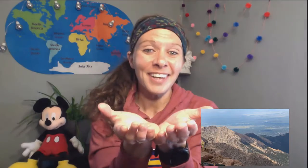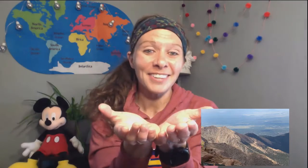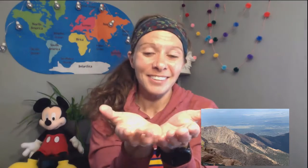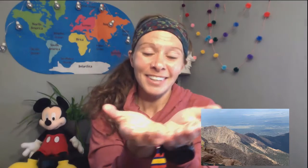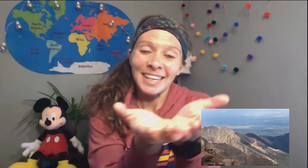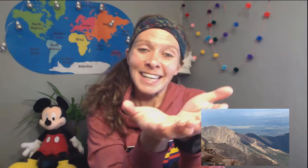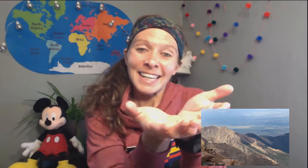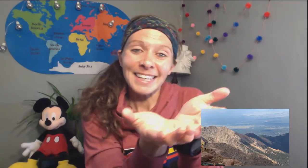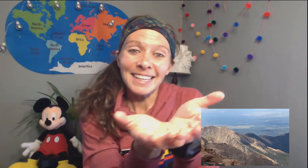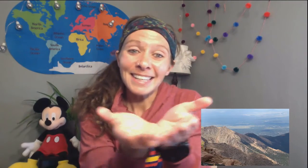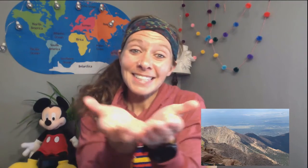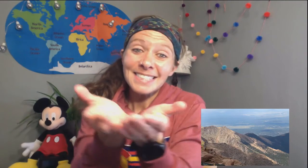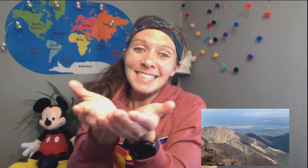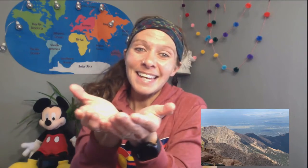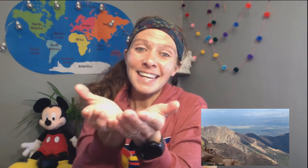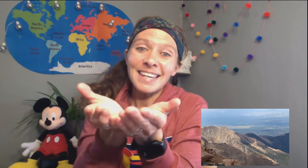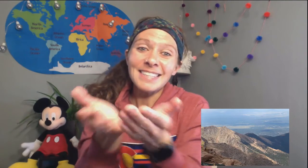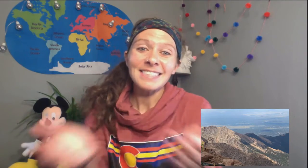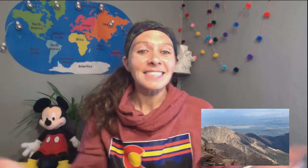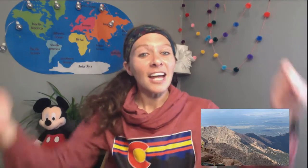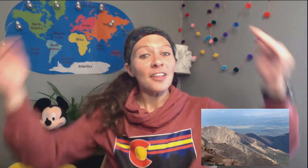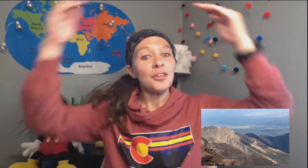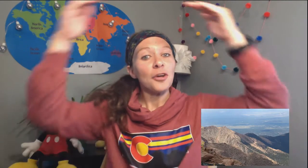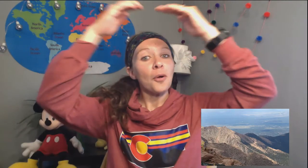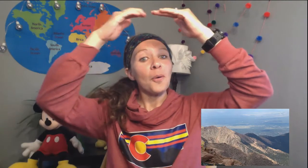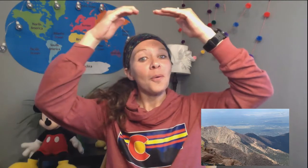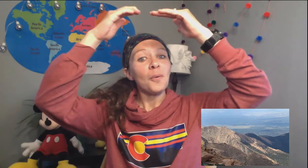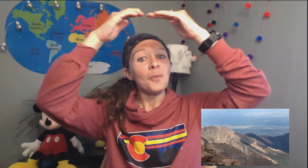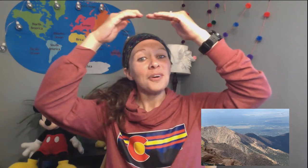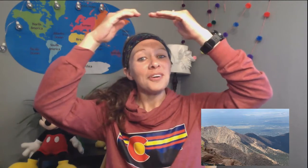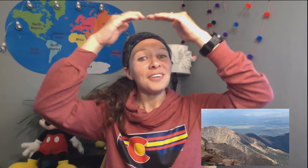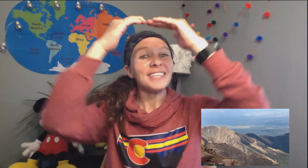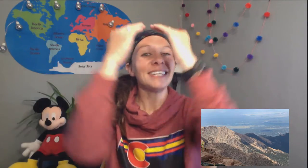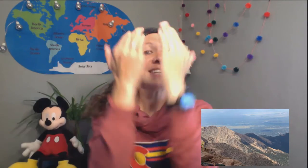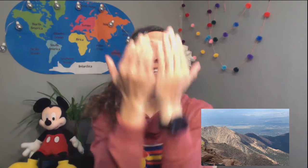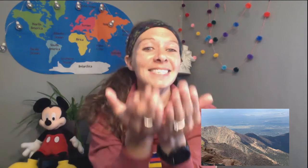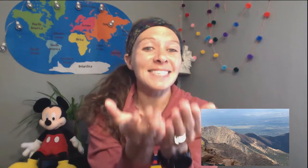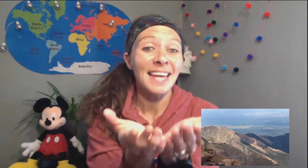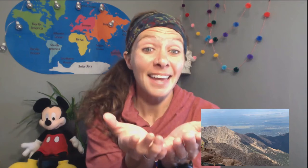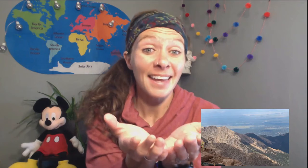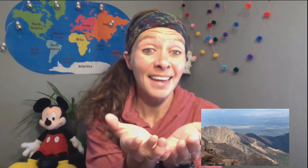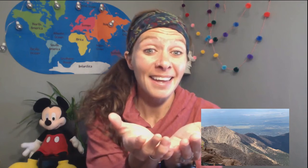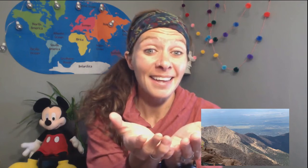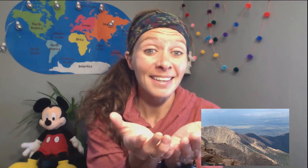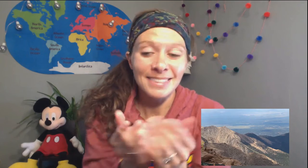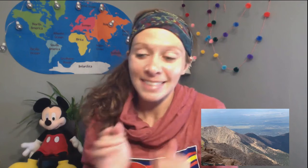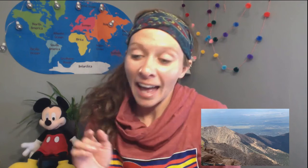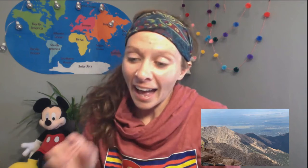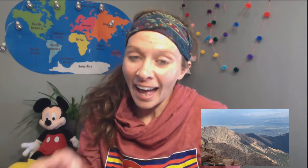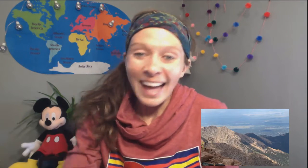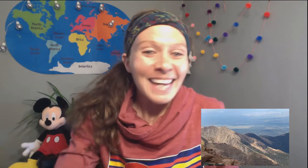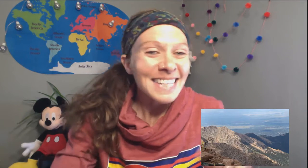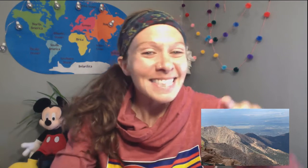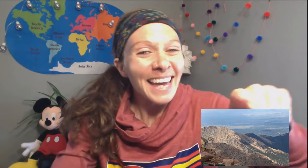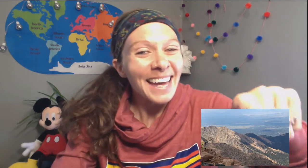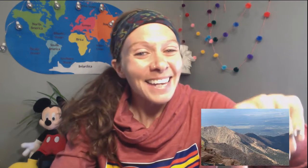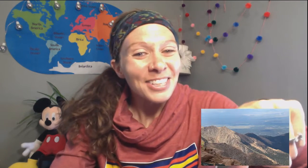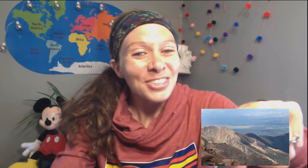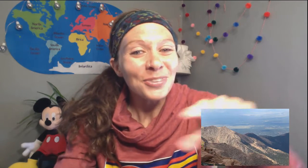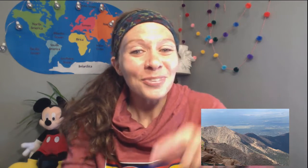Father. In his hands, he's got the whole world in his hands. He's got you